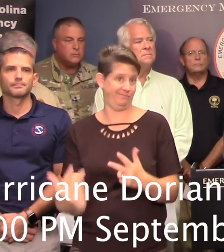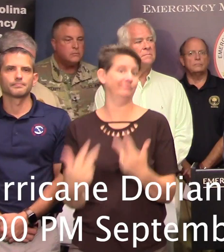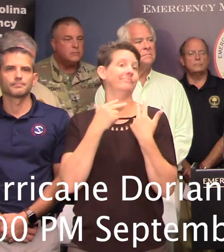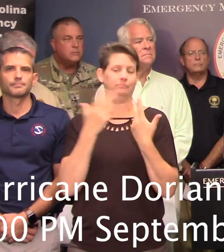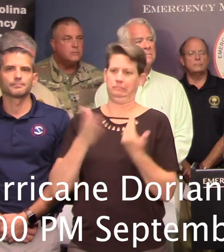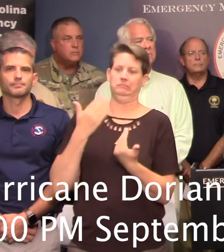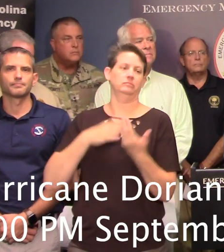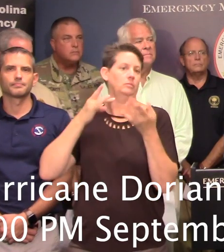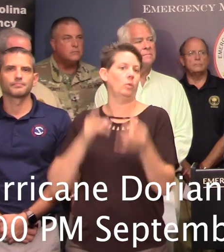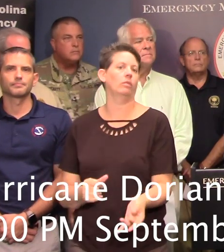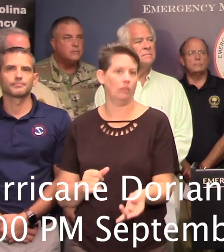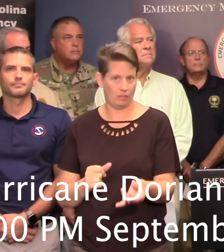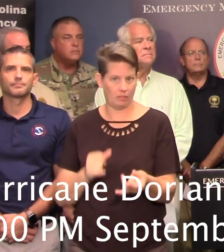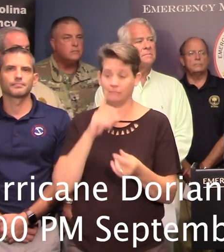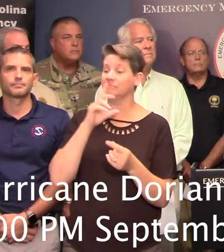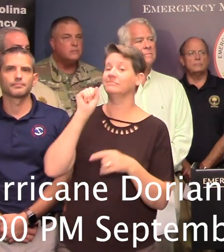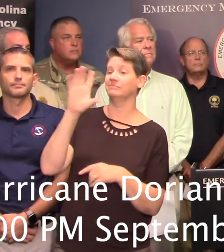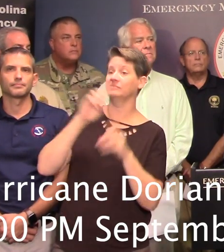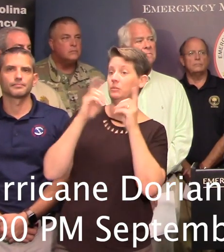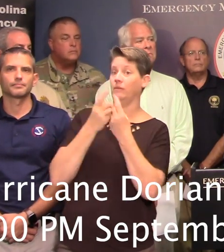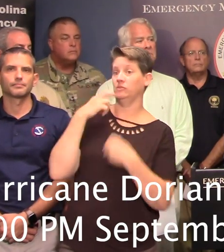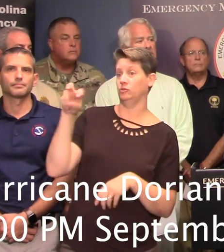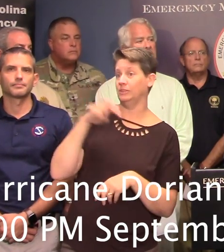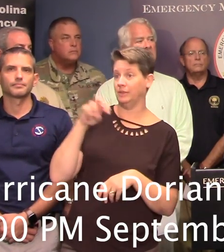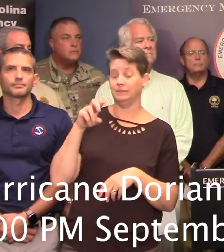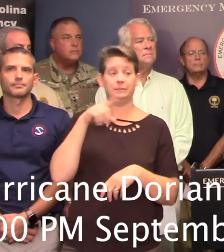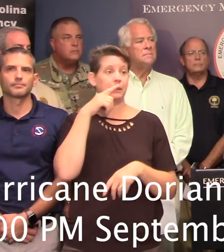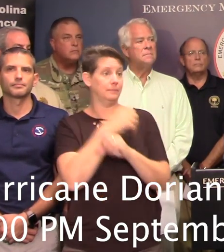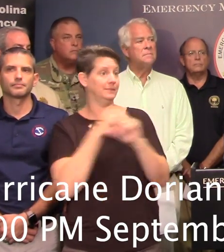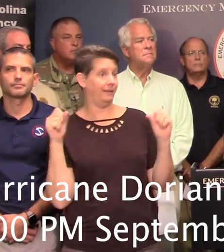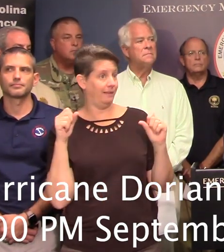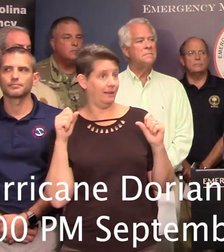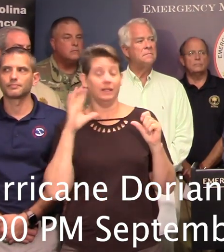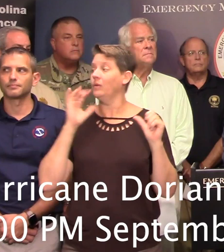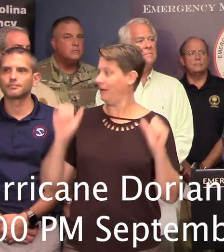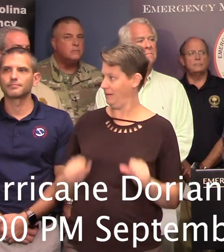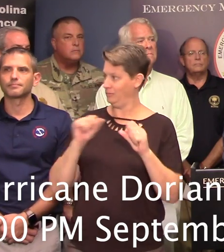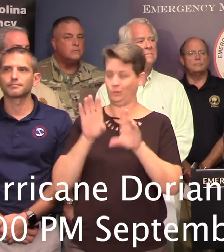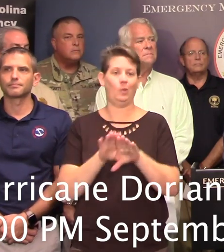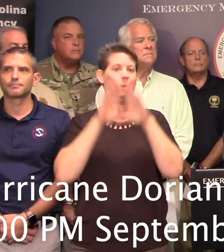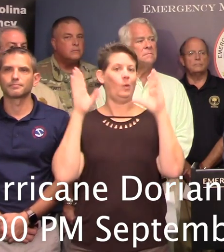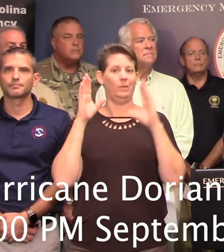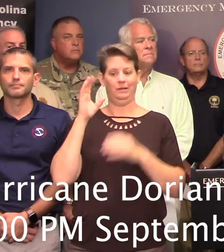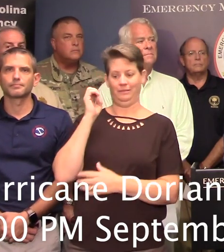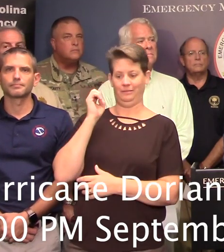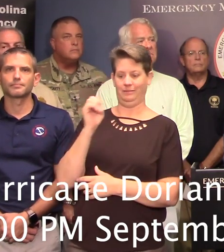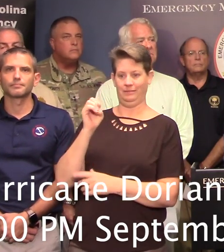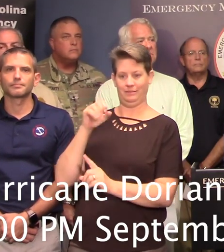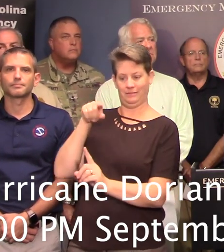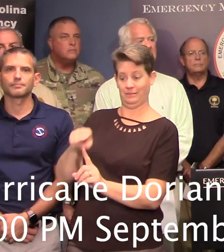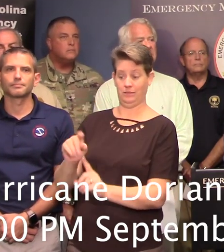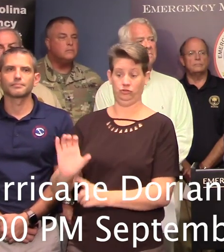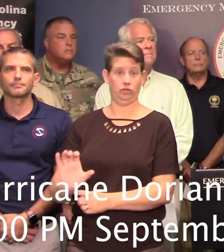fact, the South Carolina Department of Transportation and Department of Public Safety were able to open the eastbound lanes in